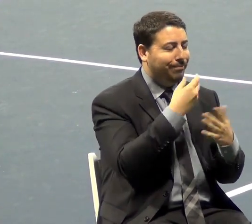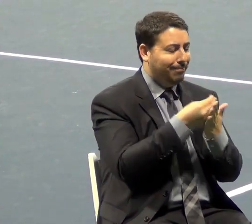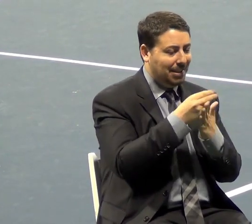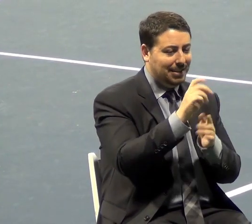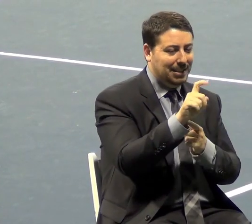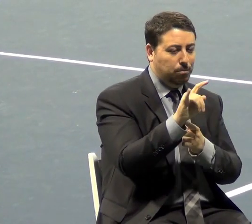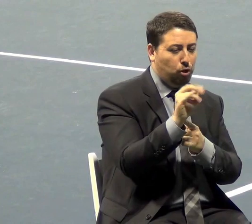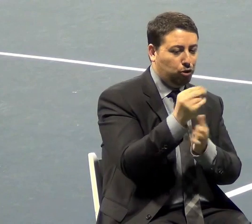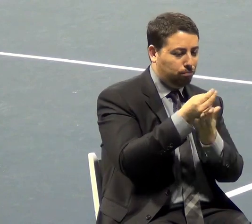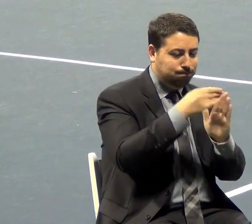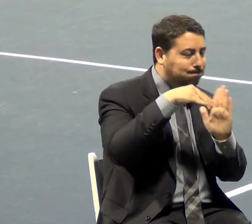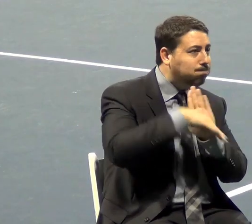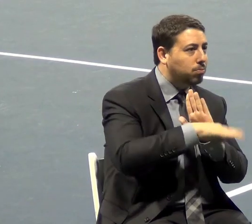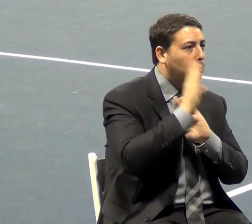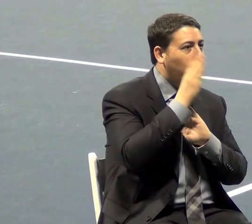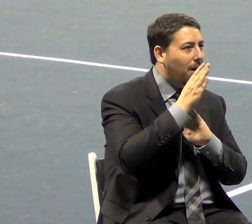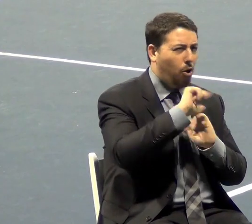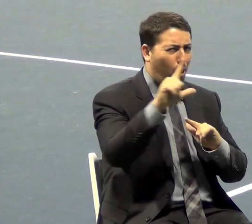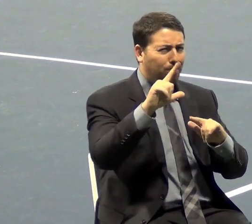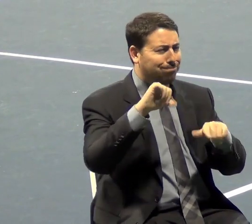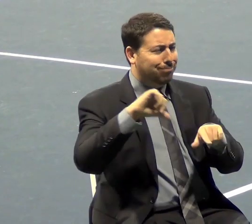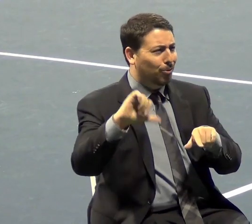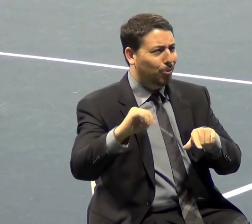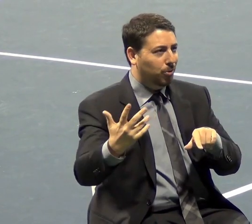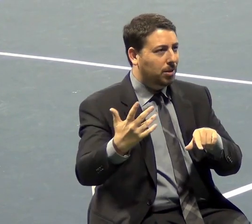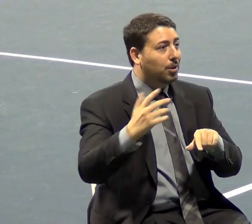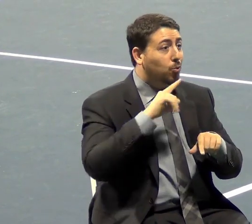The thing of it is, there should have been a depression for them, not us.